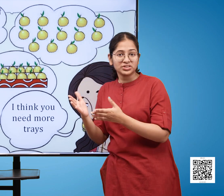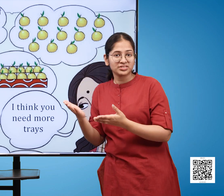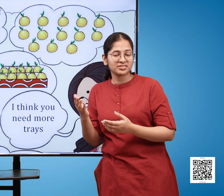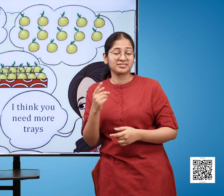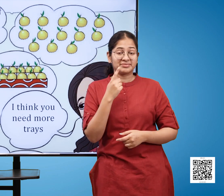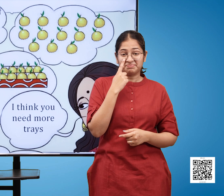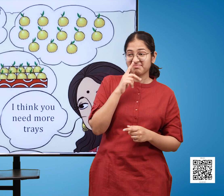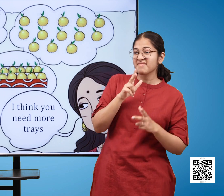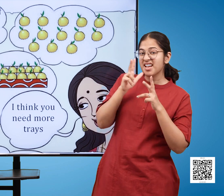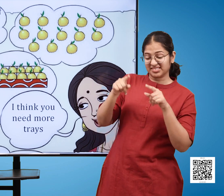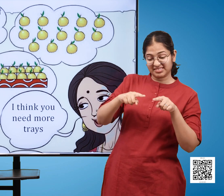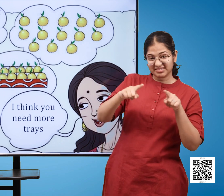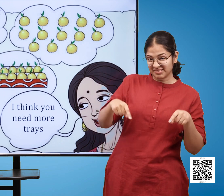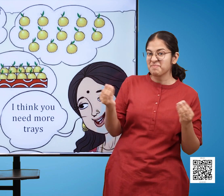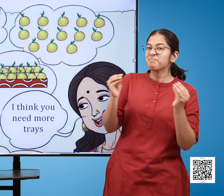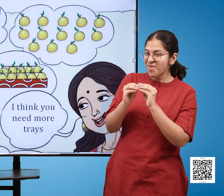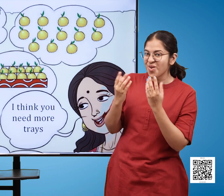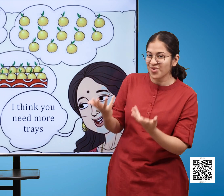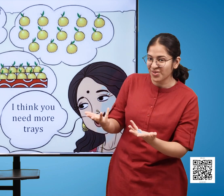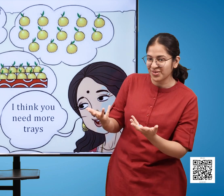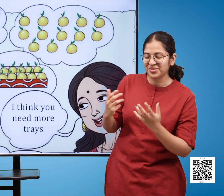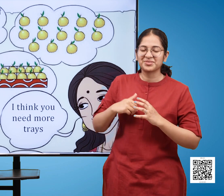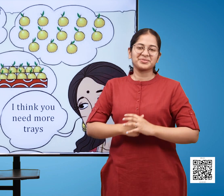trays each tray contains 10 oranges